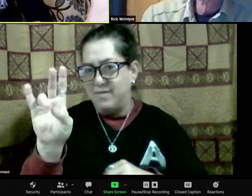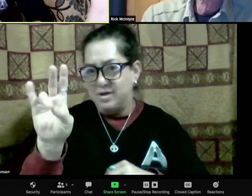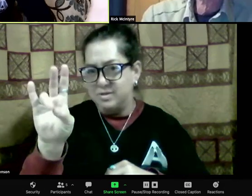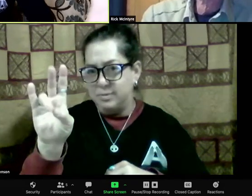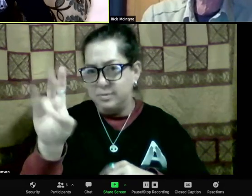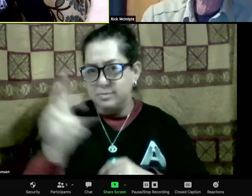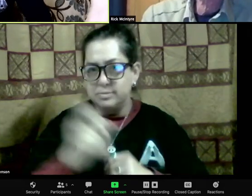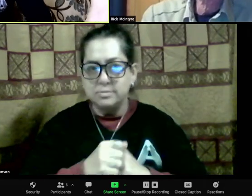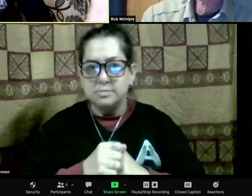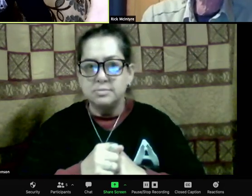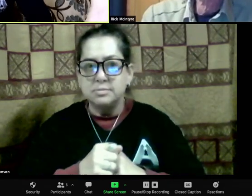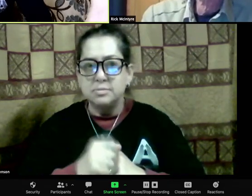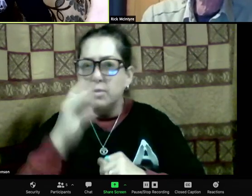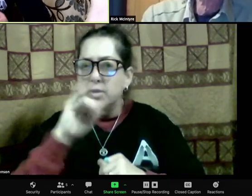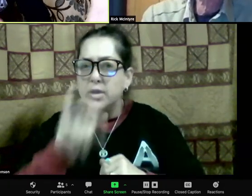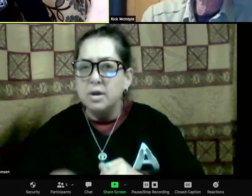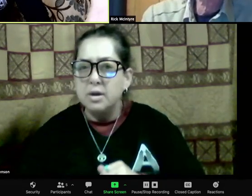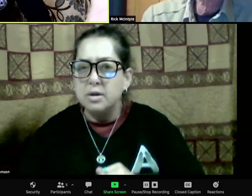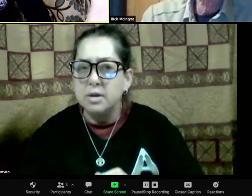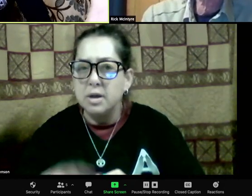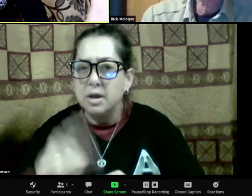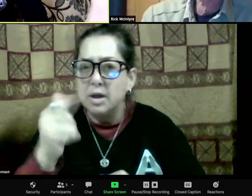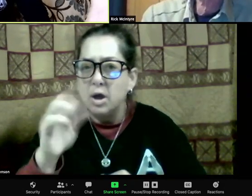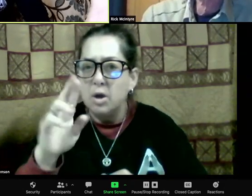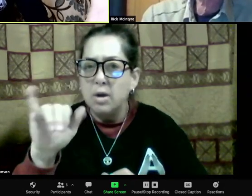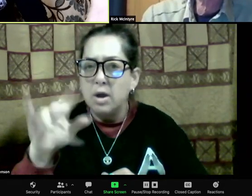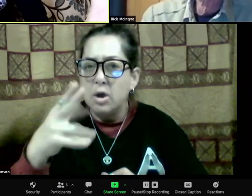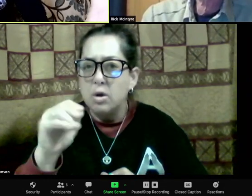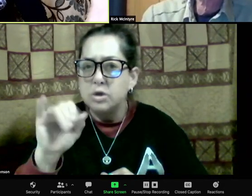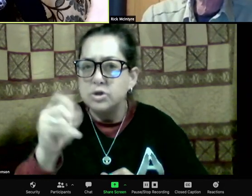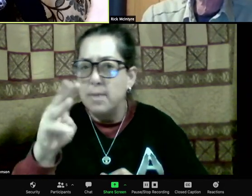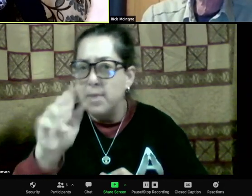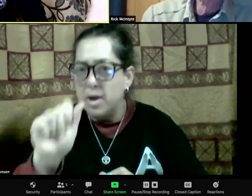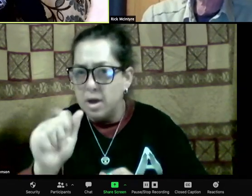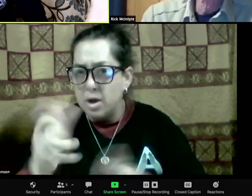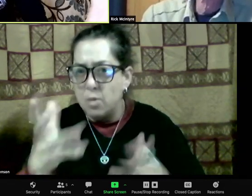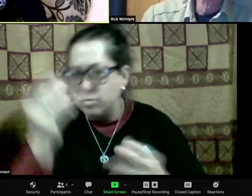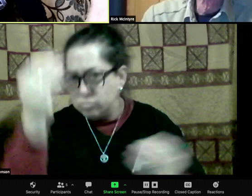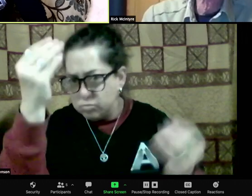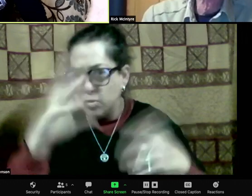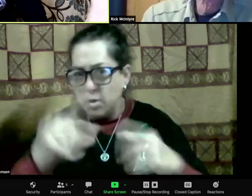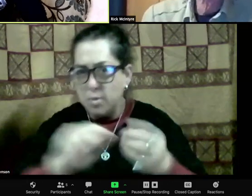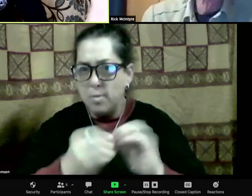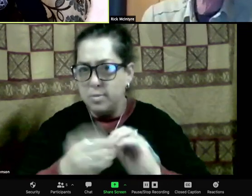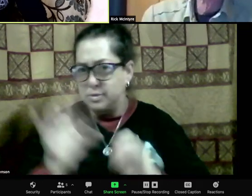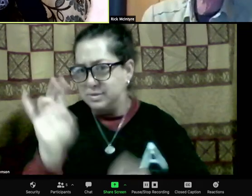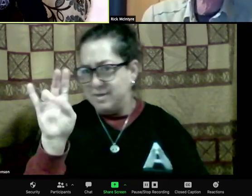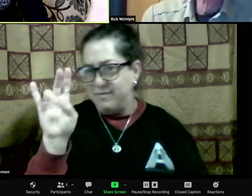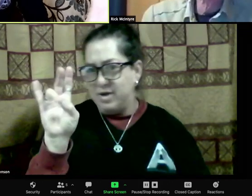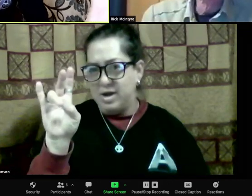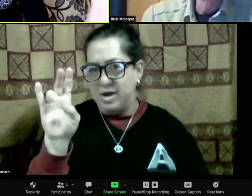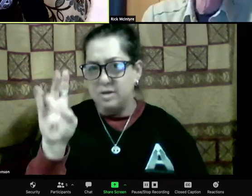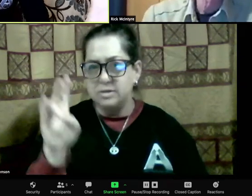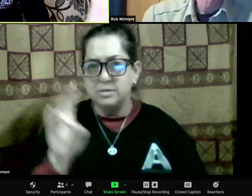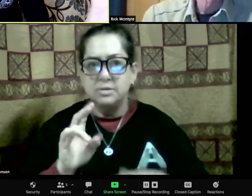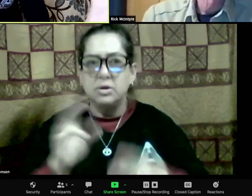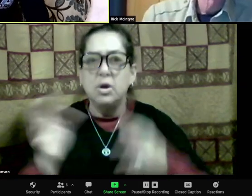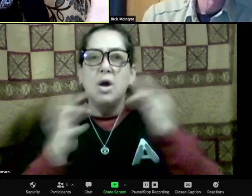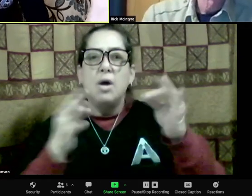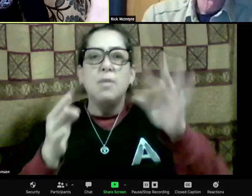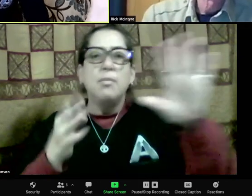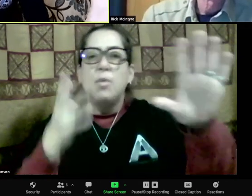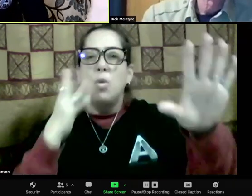So it is a delicate situation, though. So, yeah. I would like to know if